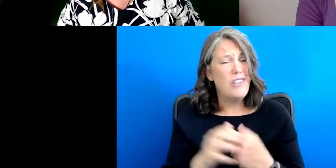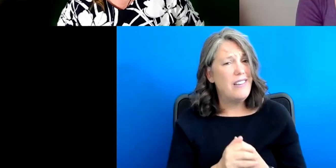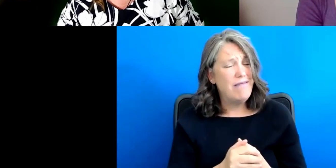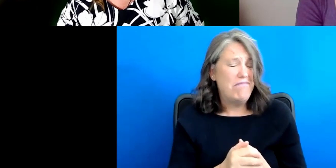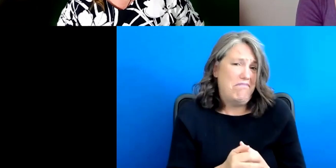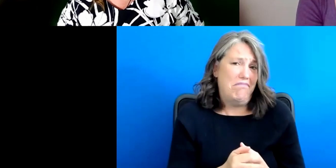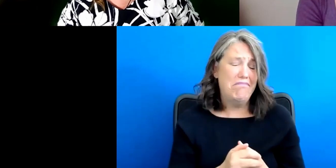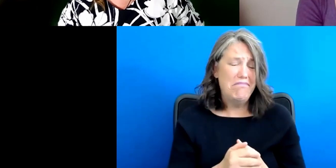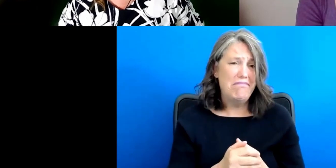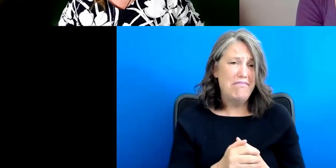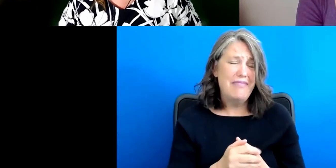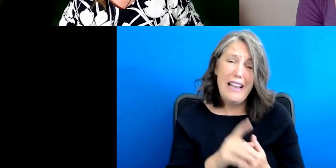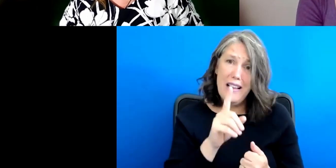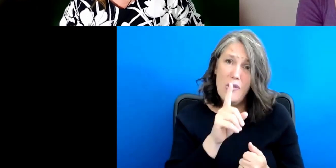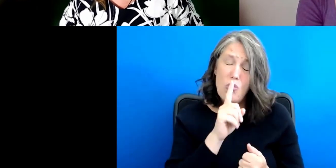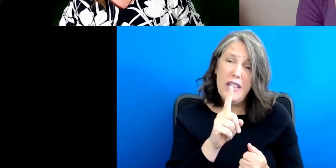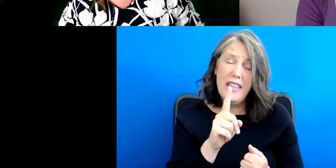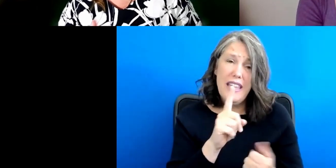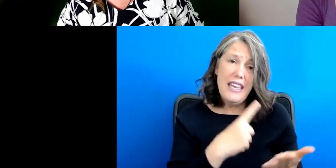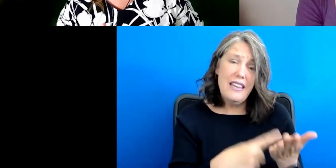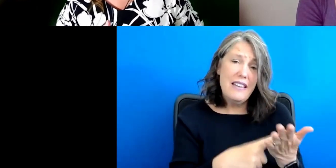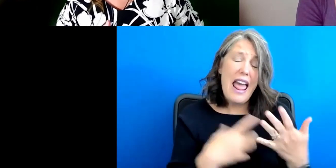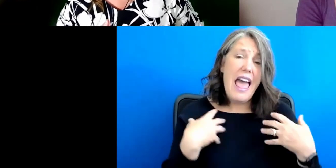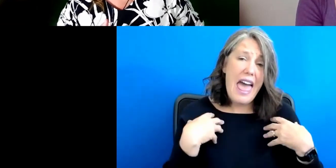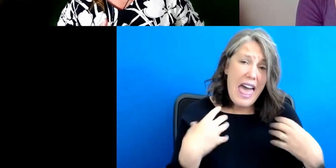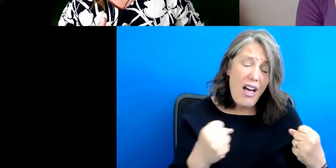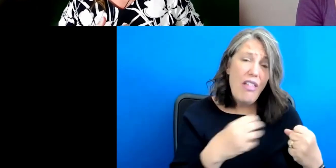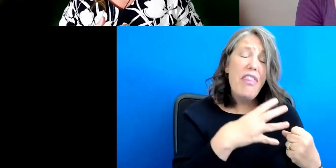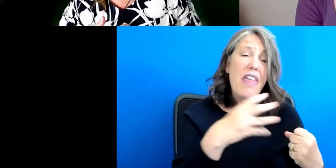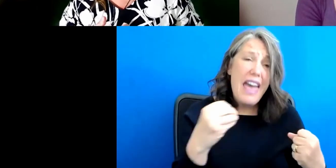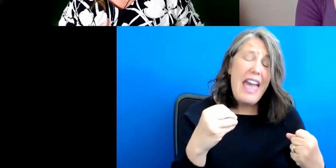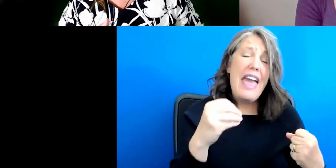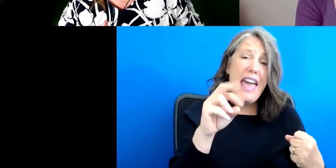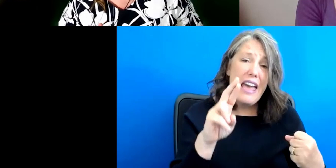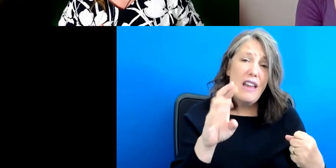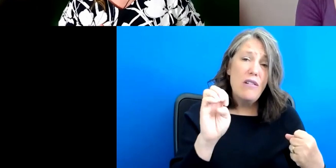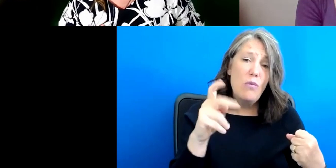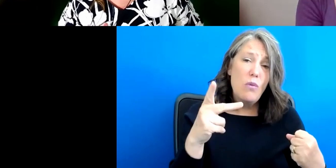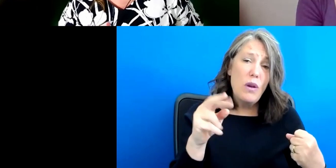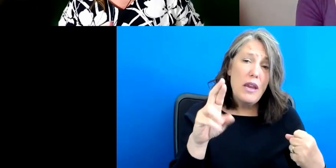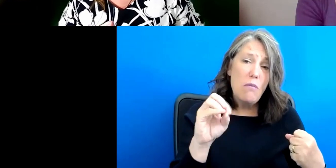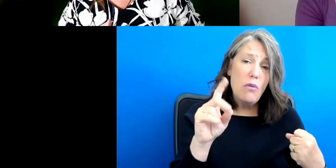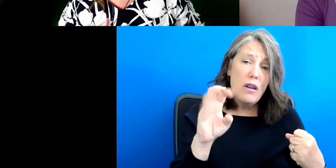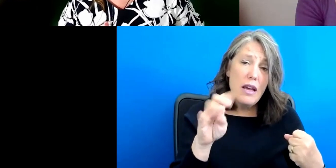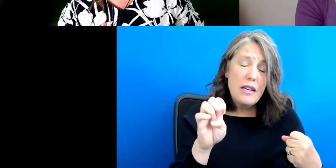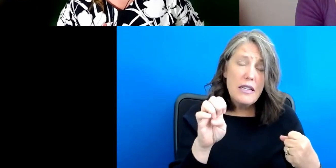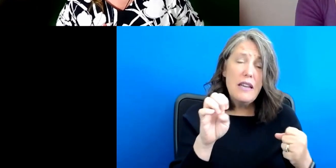anything it discusses the health and reproductive rights of women with disabilities. But abortion is never mentioned